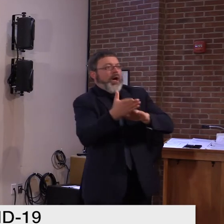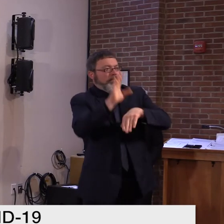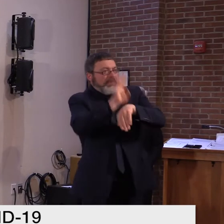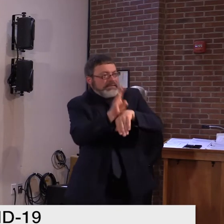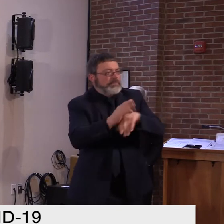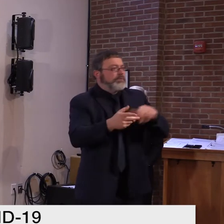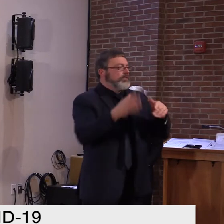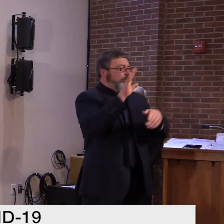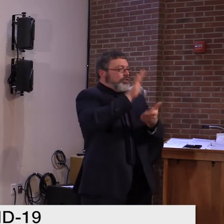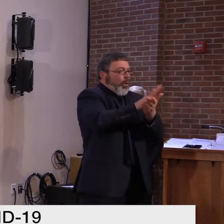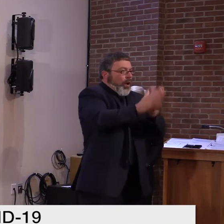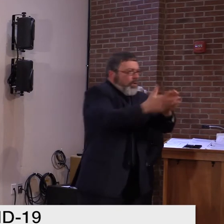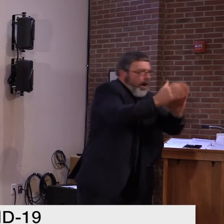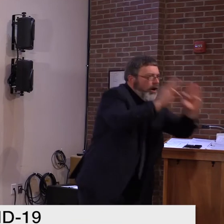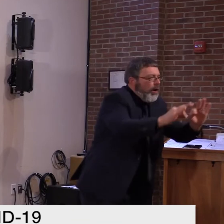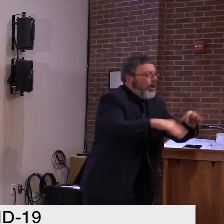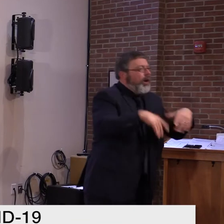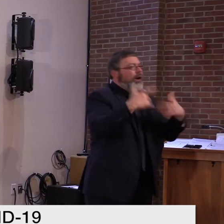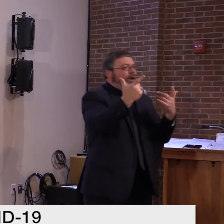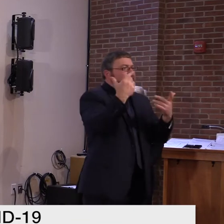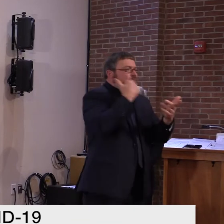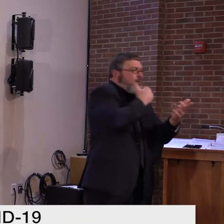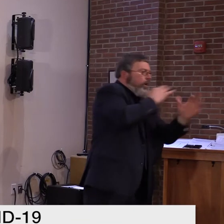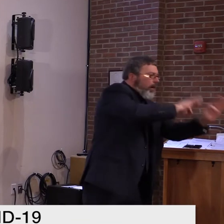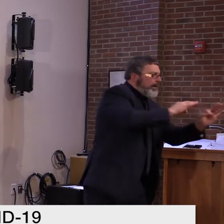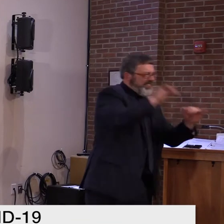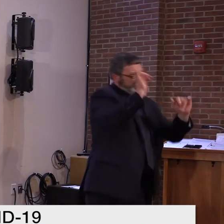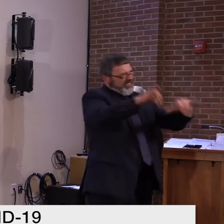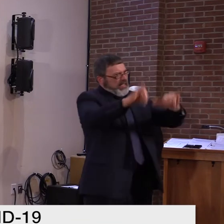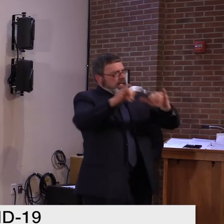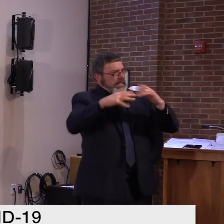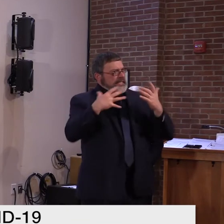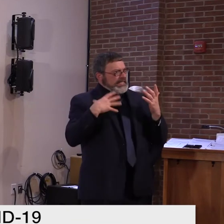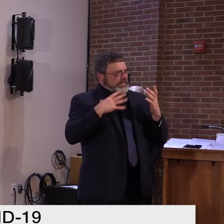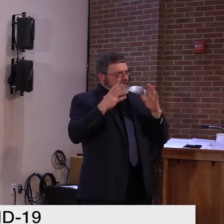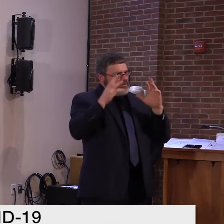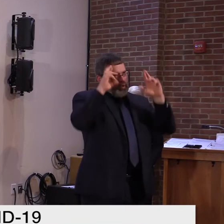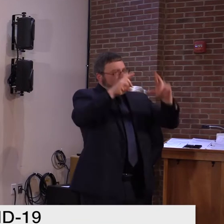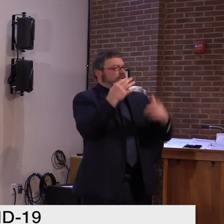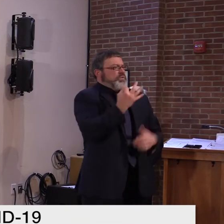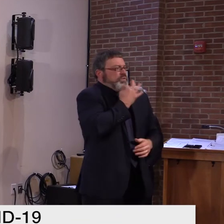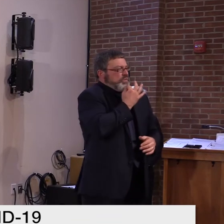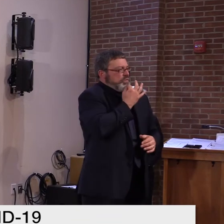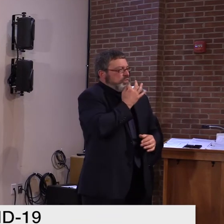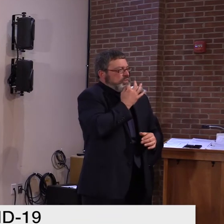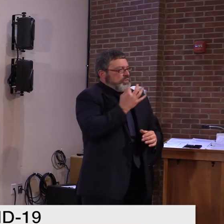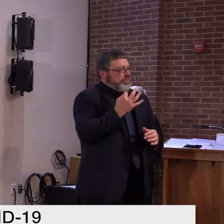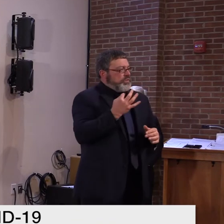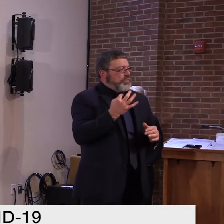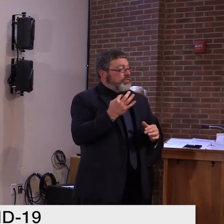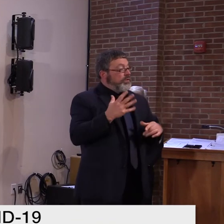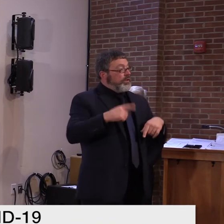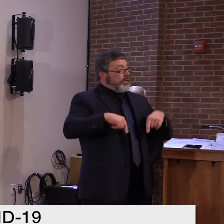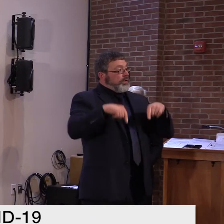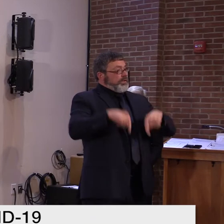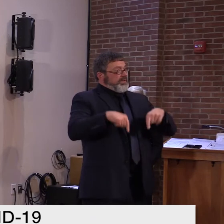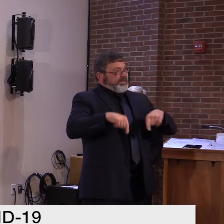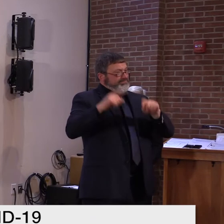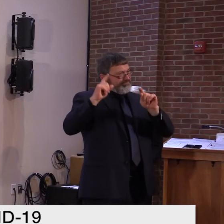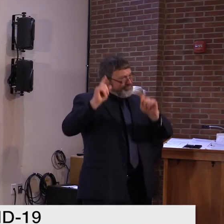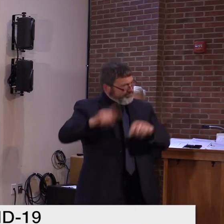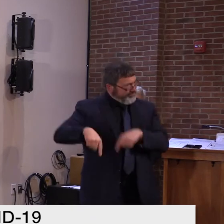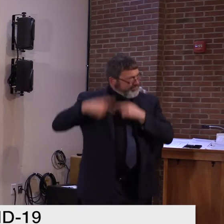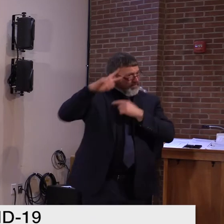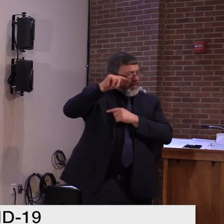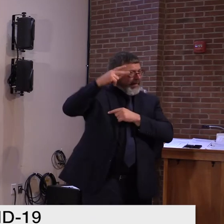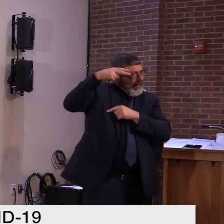front. So we'll continue again. We've we've done a lot of good work here in Vermont. We know how to do this. And if